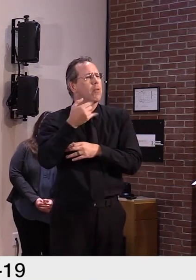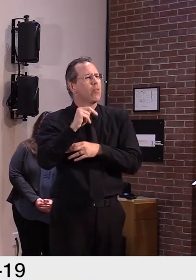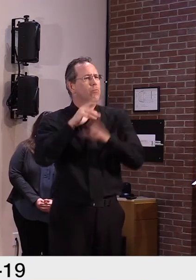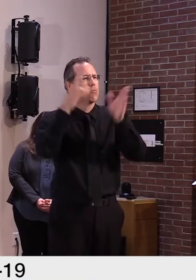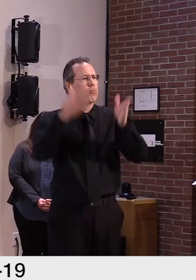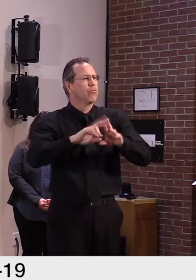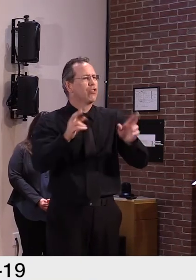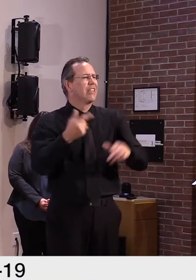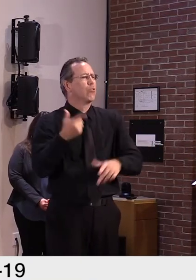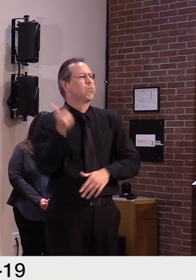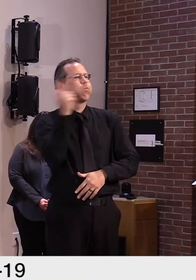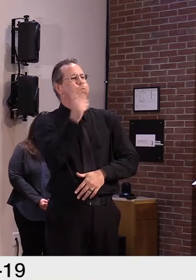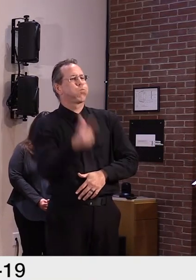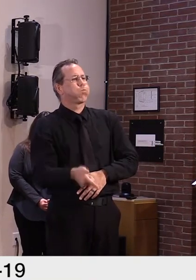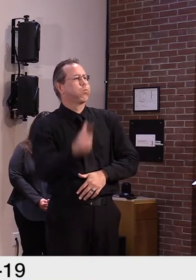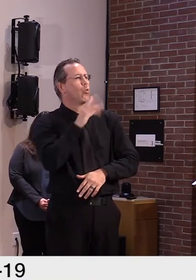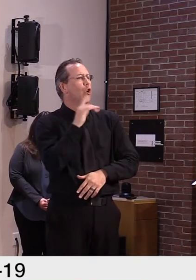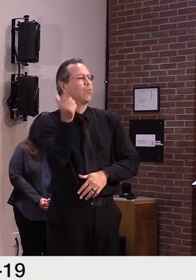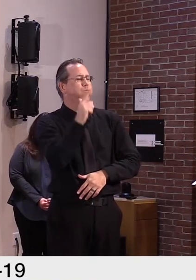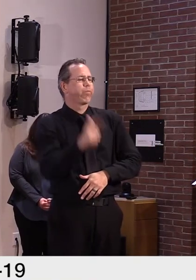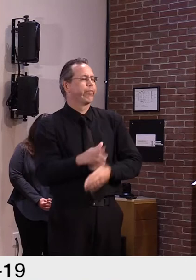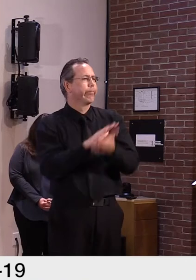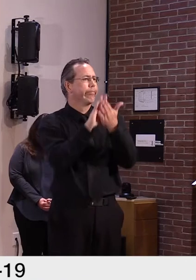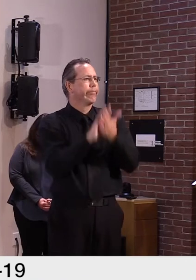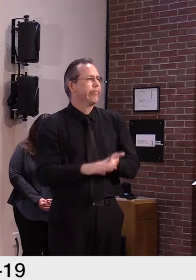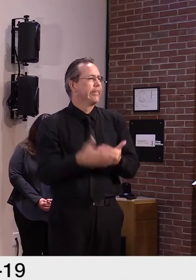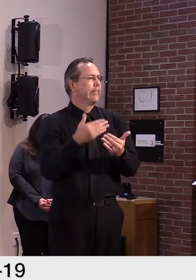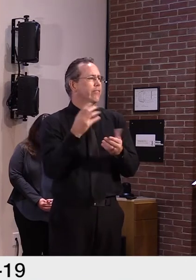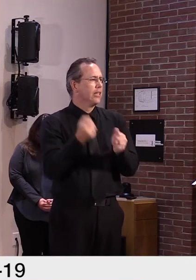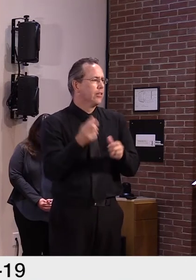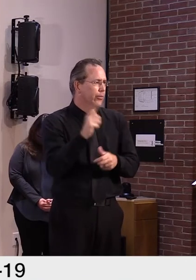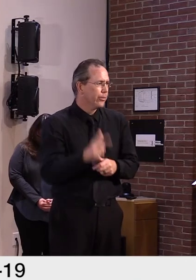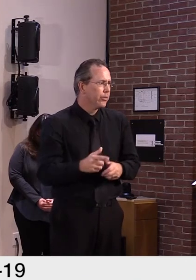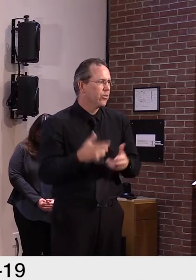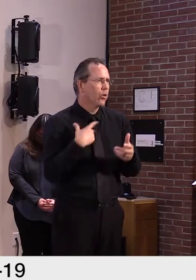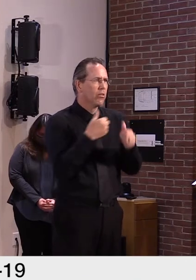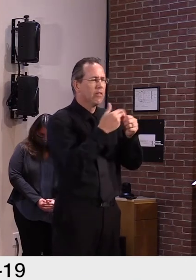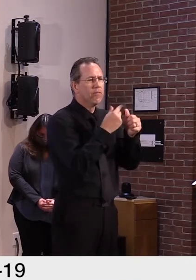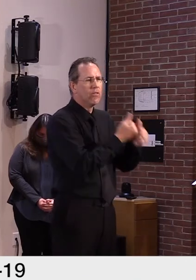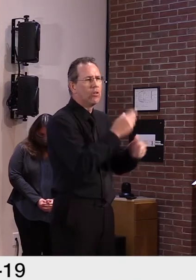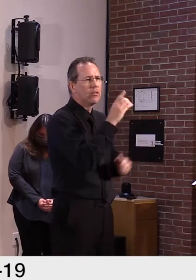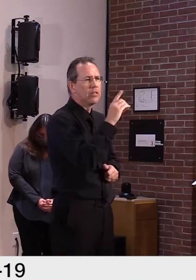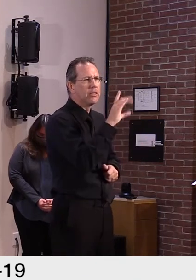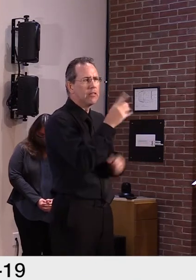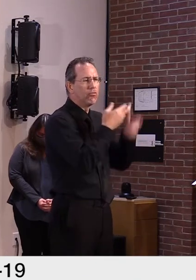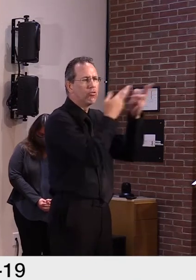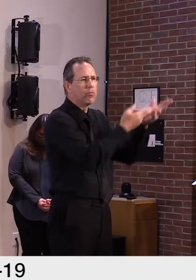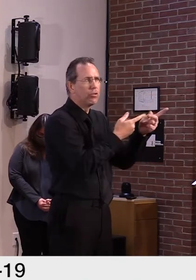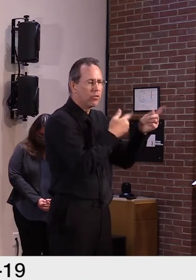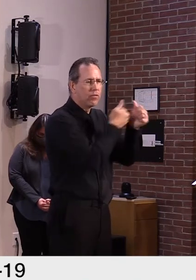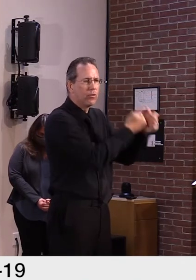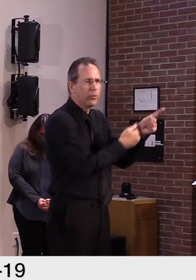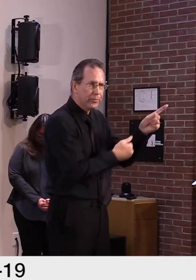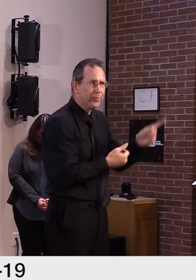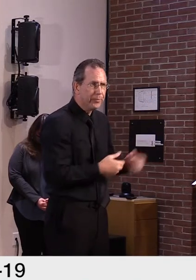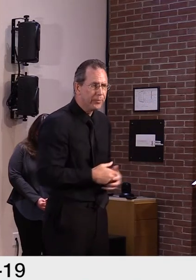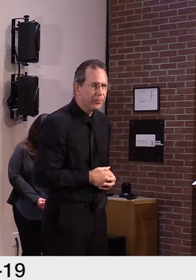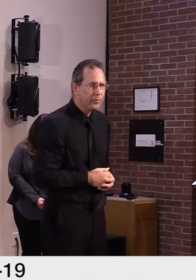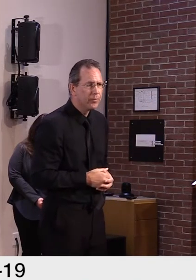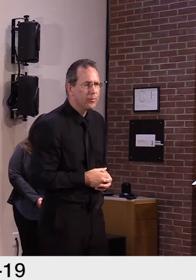how often are those sanitized, and, uh, you know, I, I'm curious if, if they're sanitized more often than,